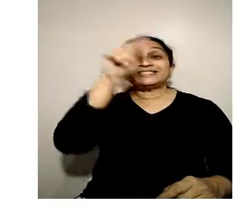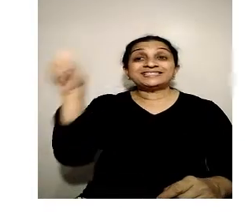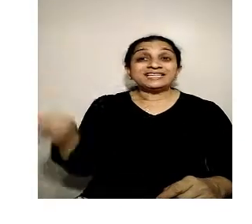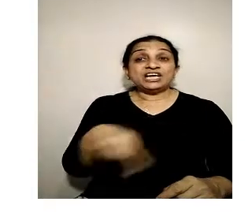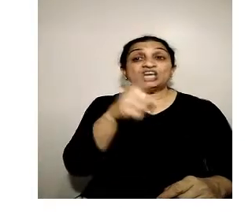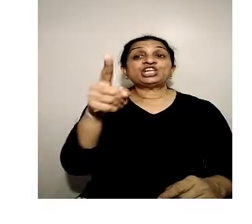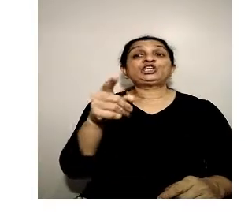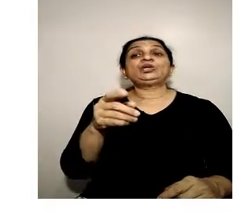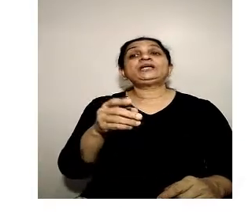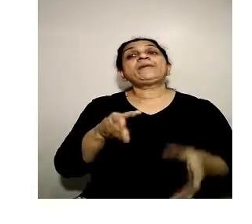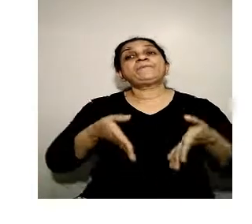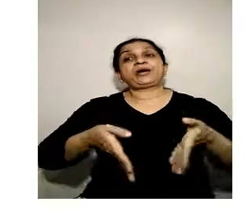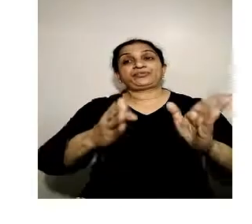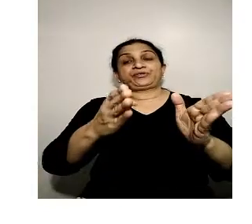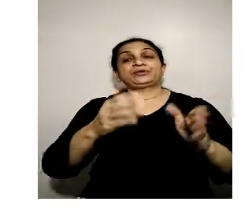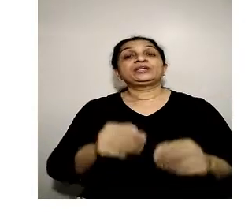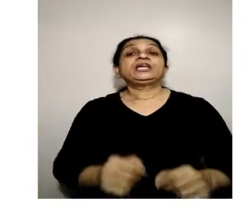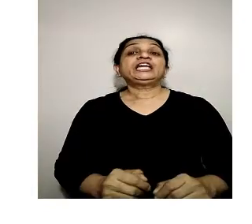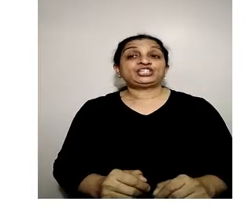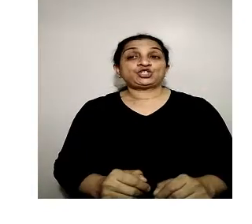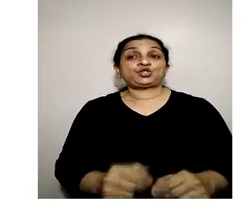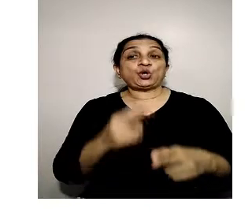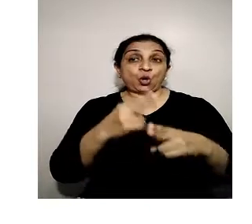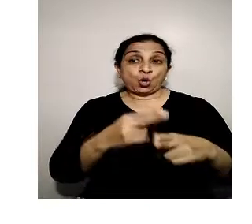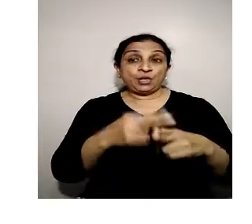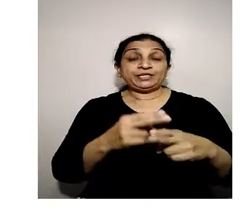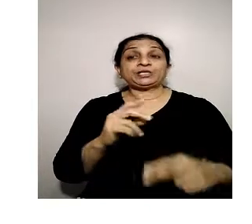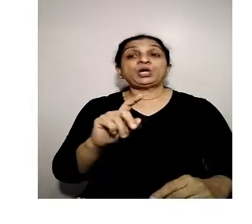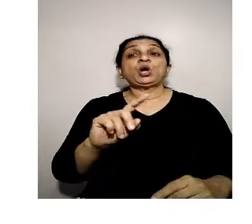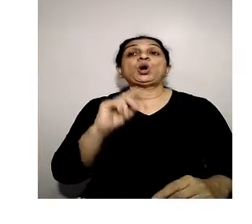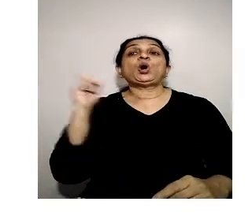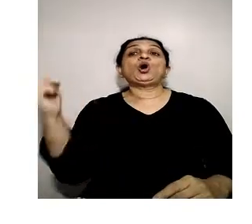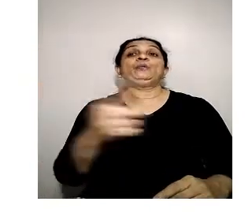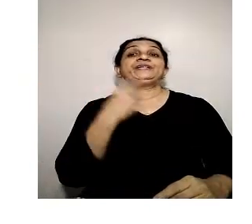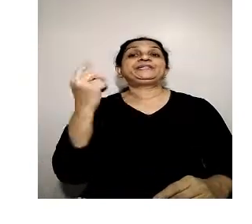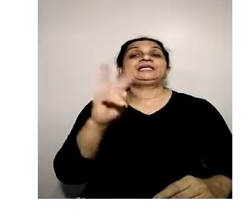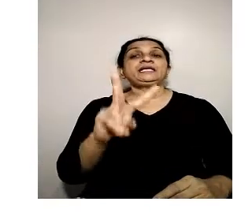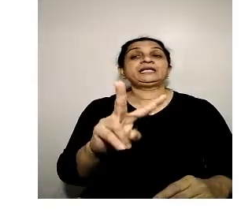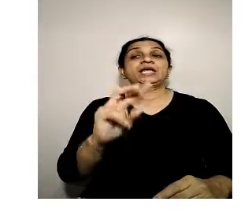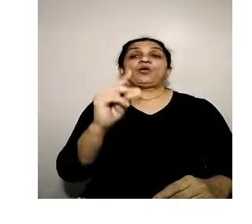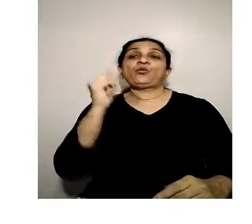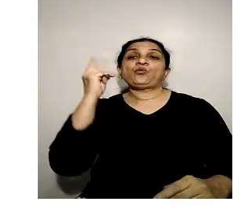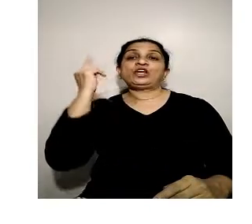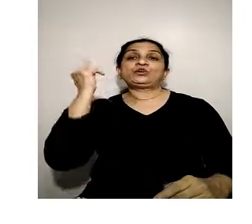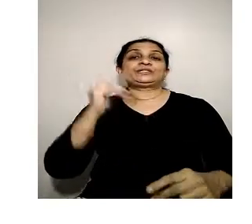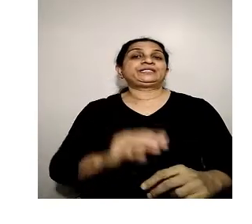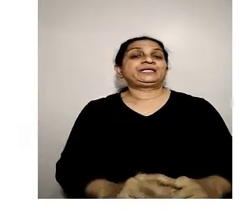circular path is called orbital velocity. Fifth.